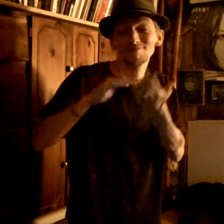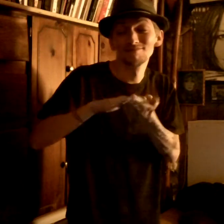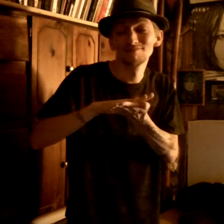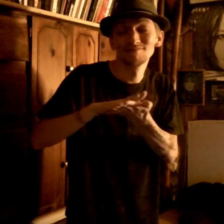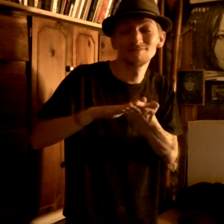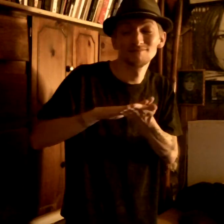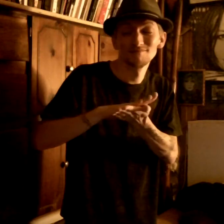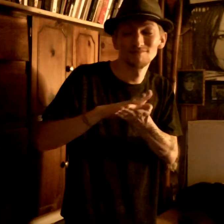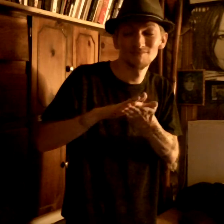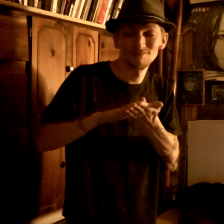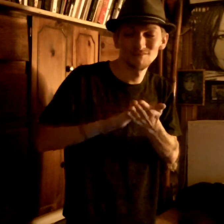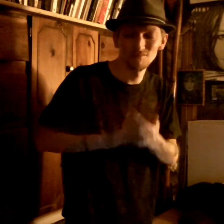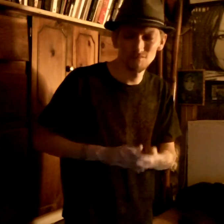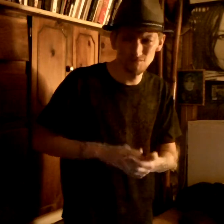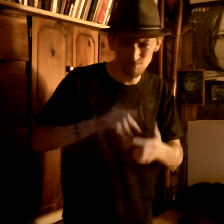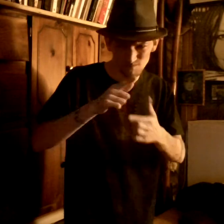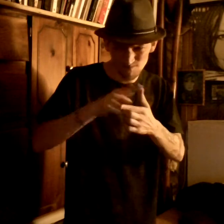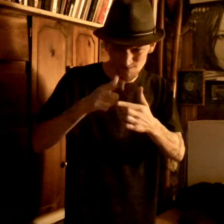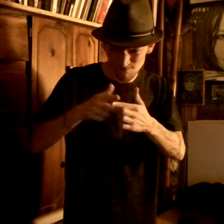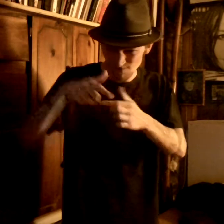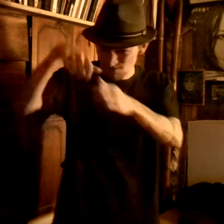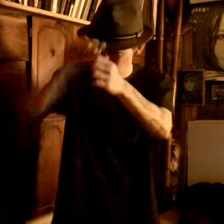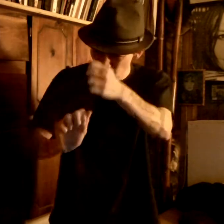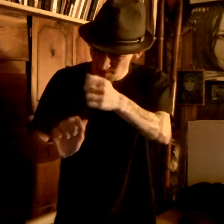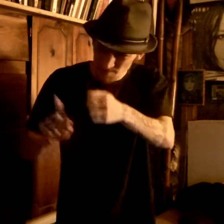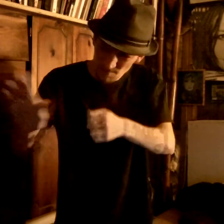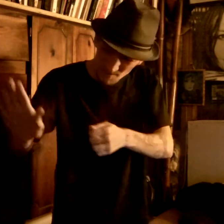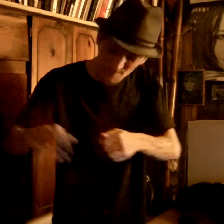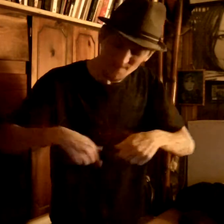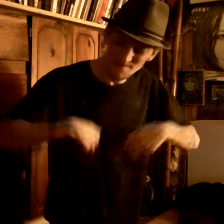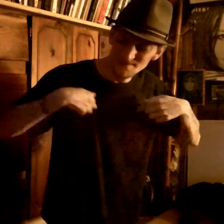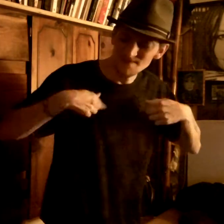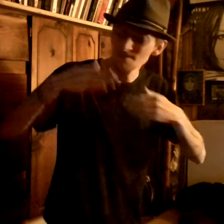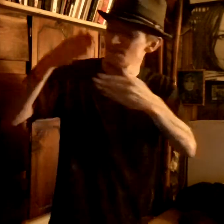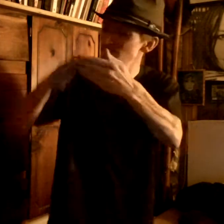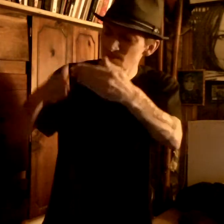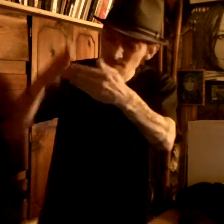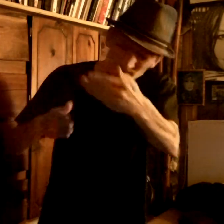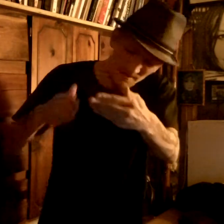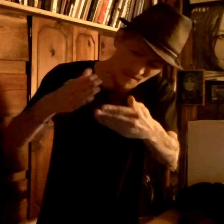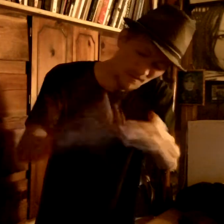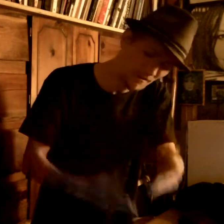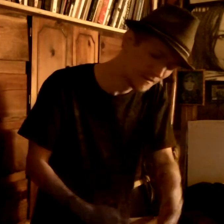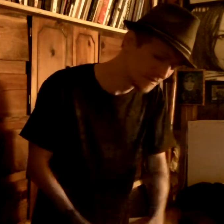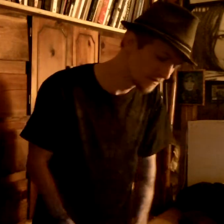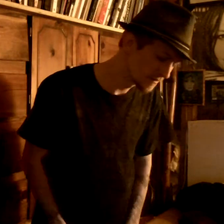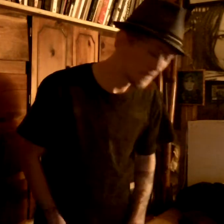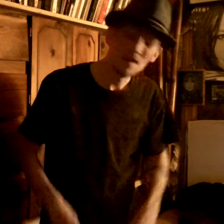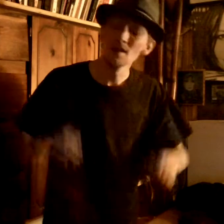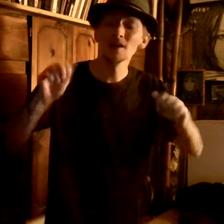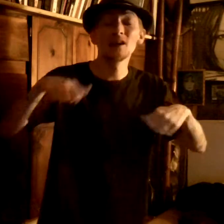kindly Then rip your life to pieces Can